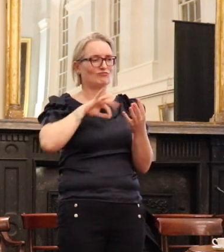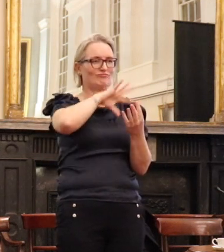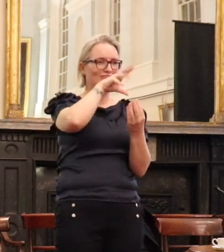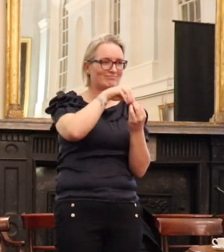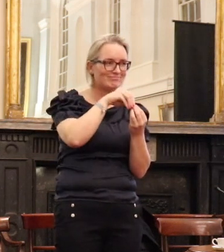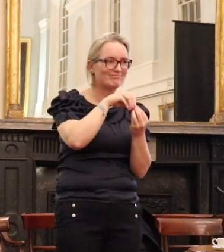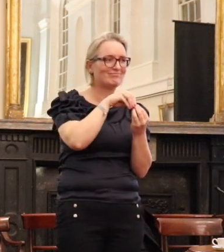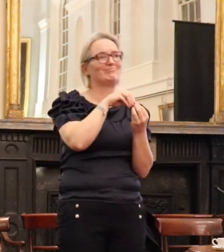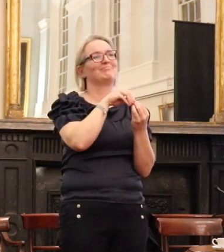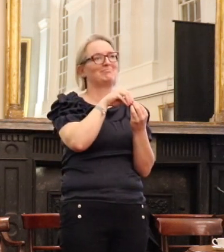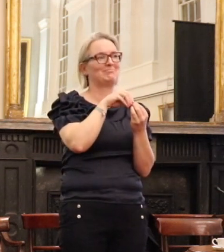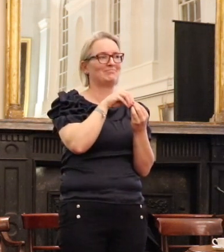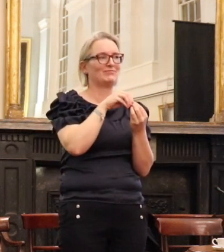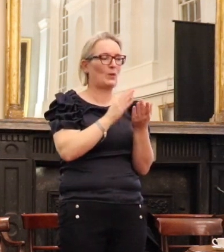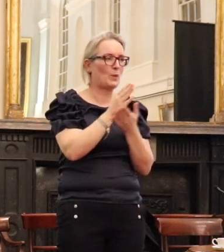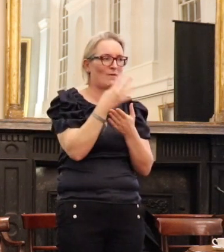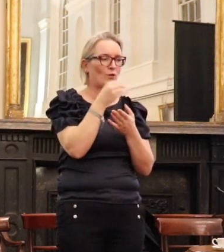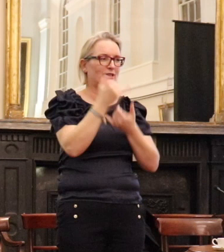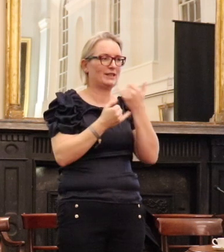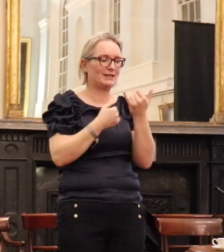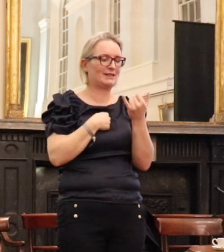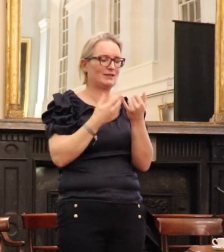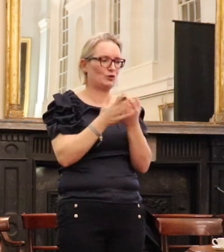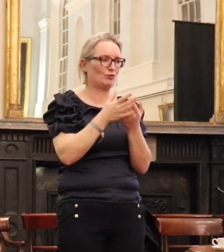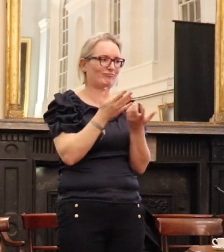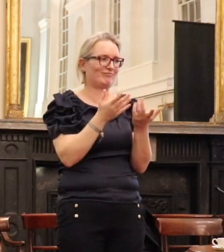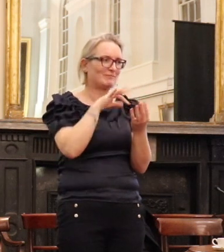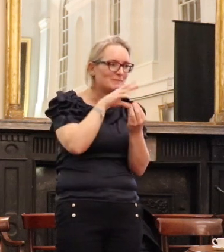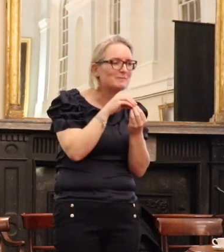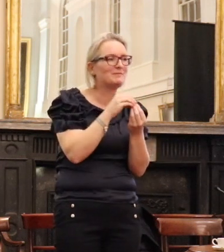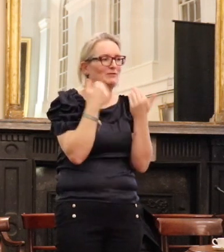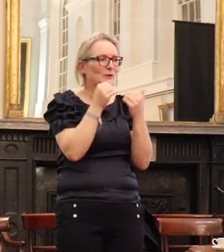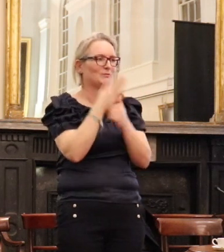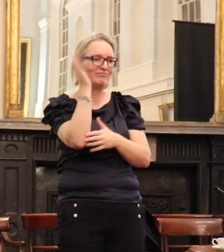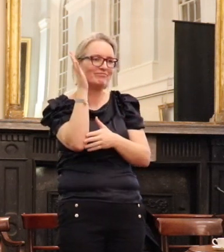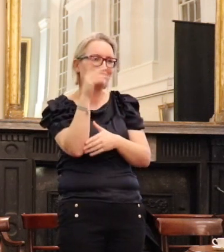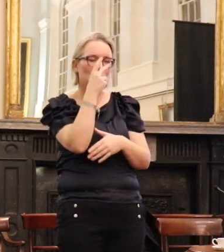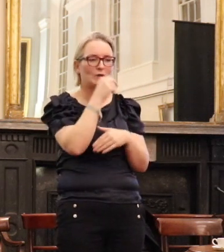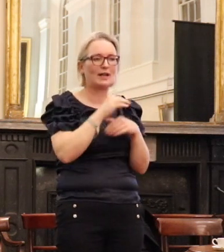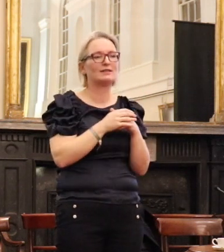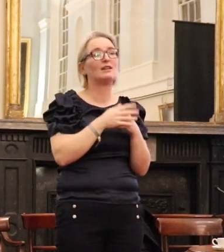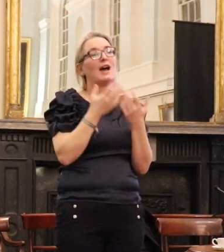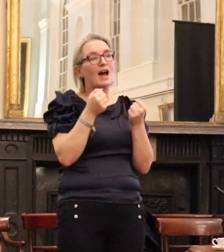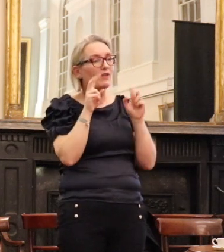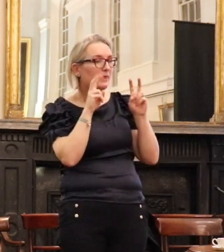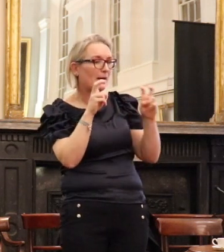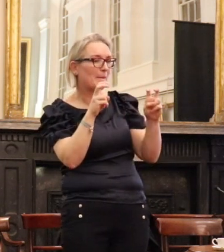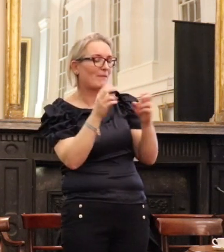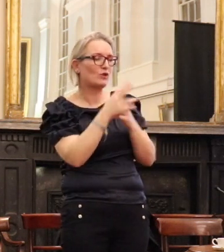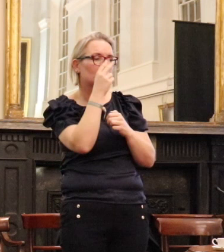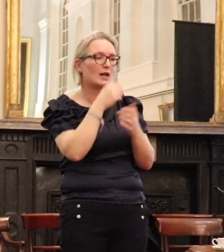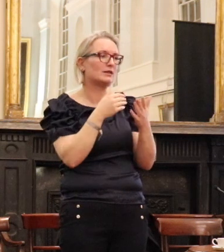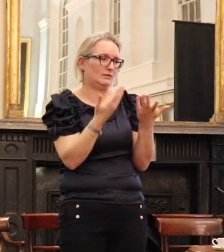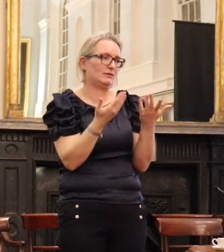that I've learned over the last 40 years of being involved in FLAG. In so far as there is a theme that we wrote through my remarks, it's literally that for the